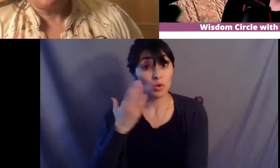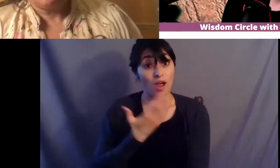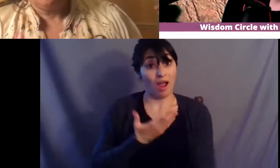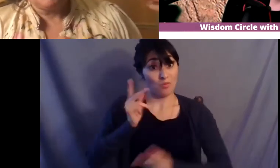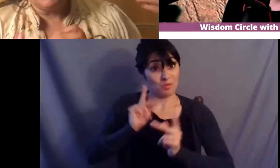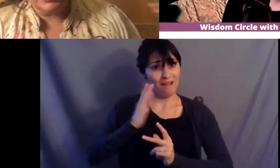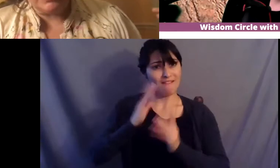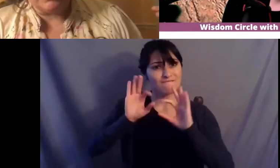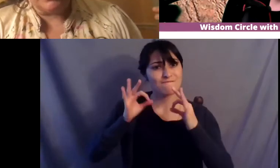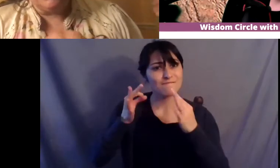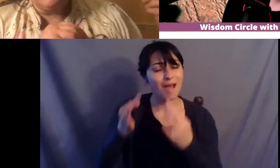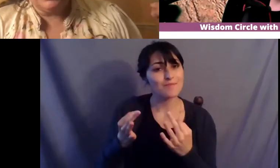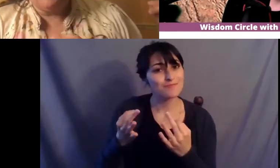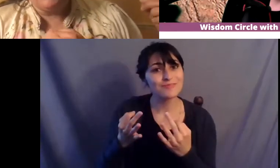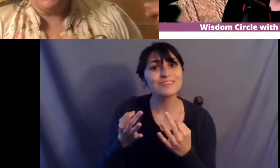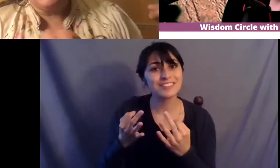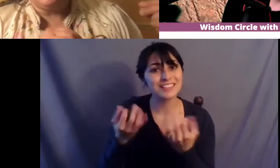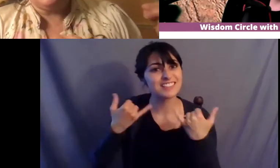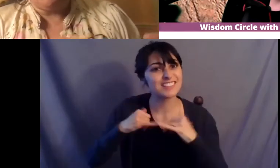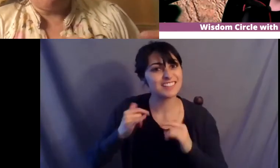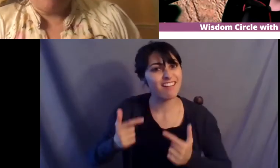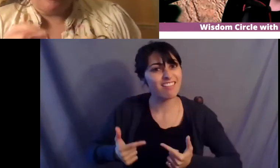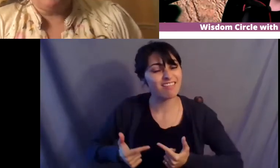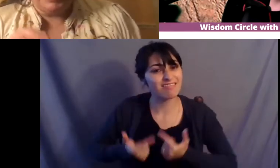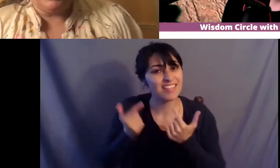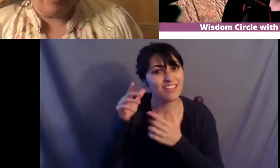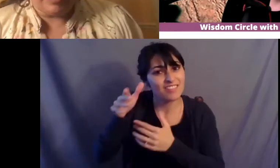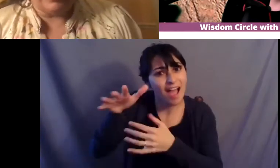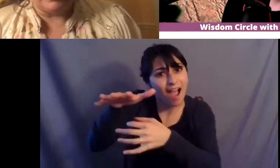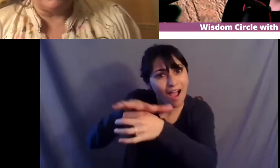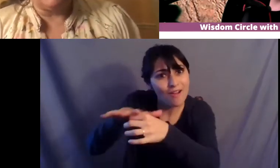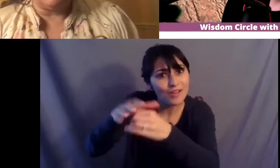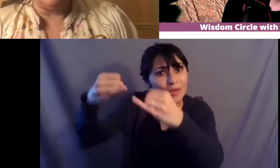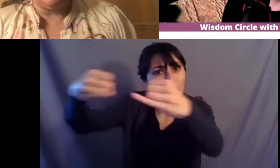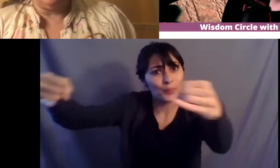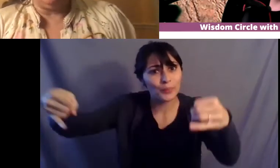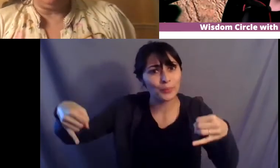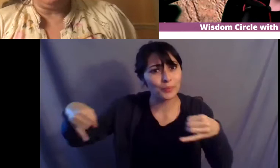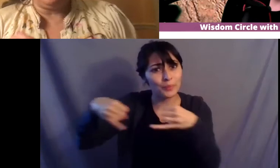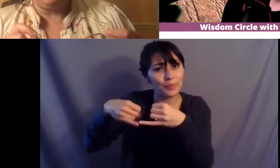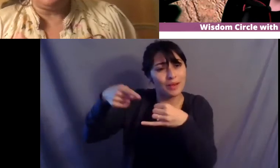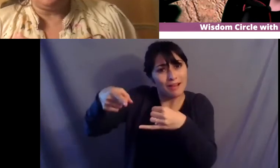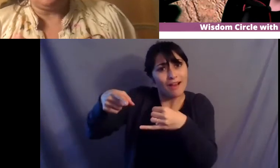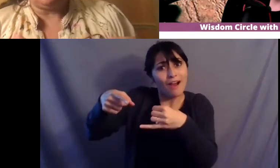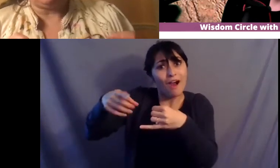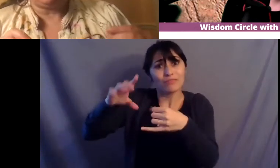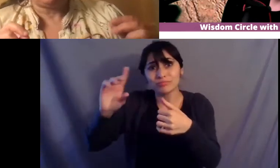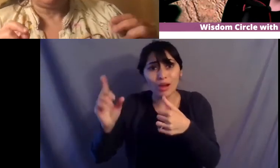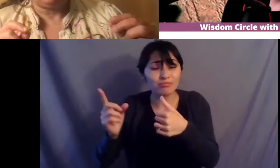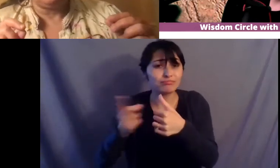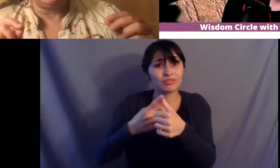still live within the boundary lines of the original